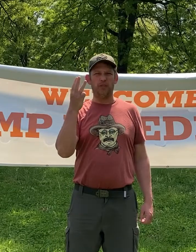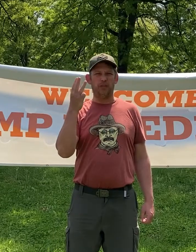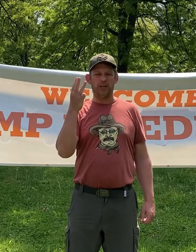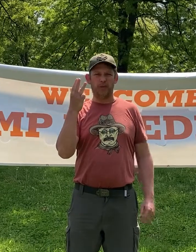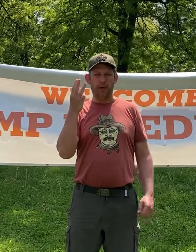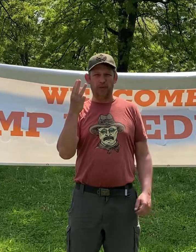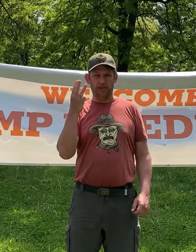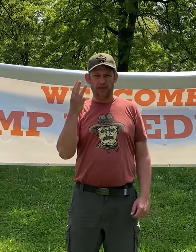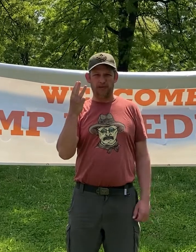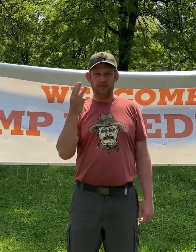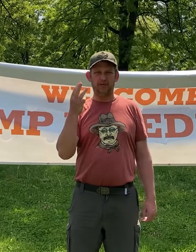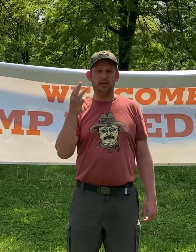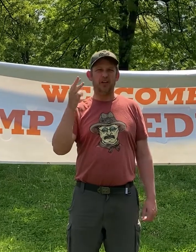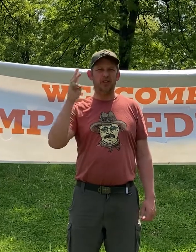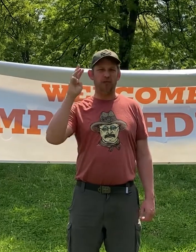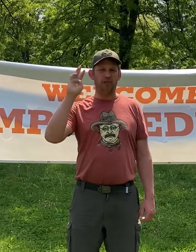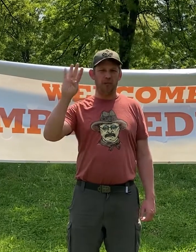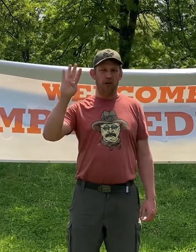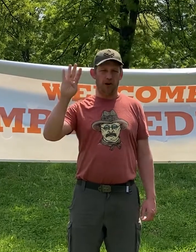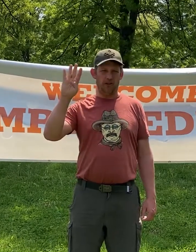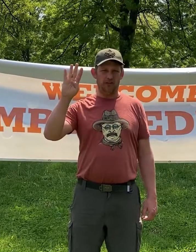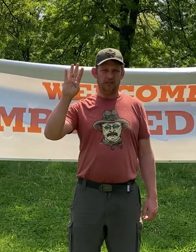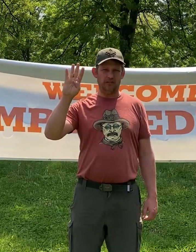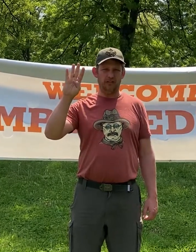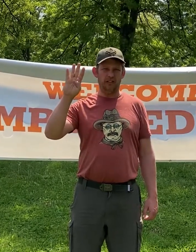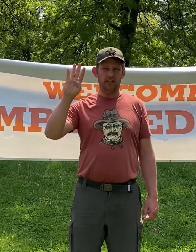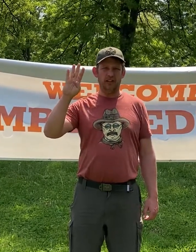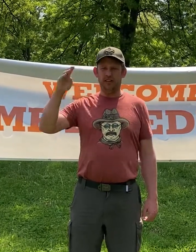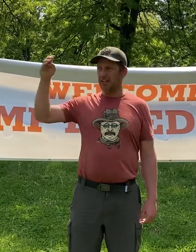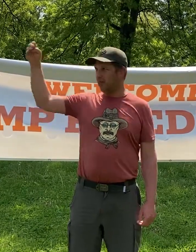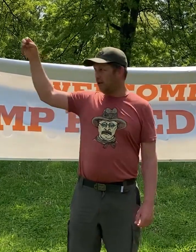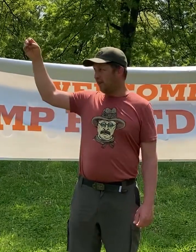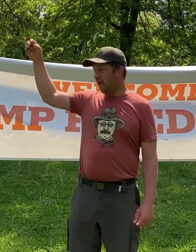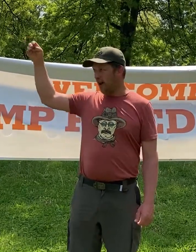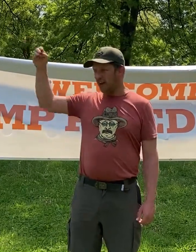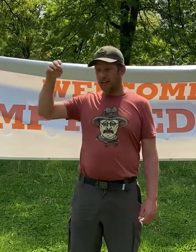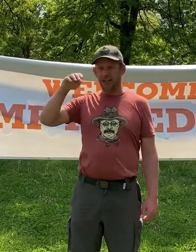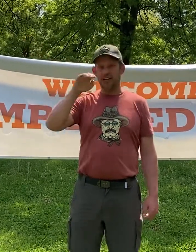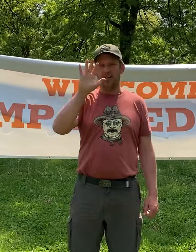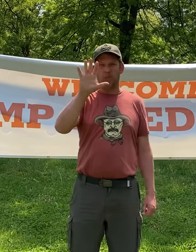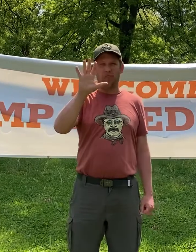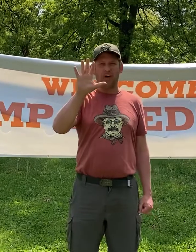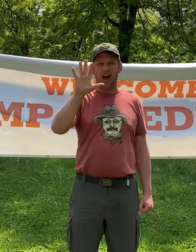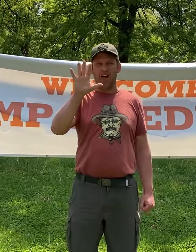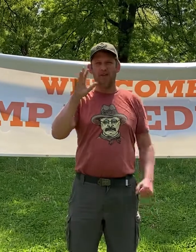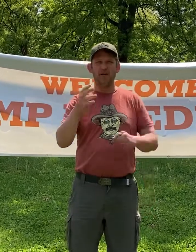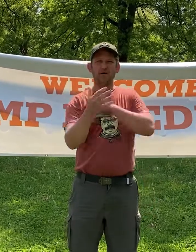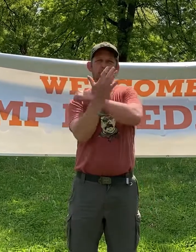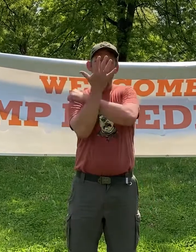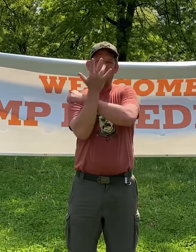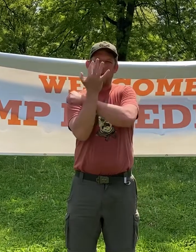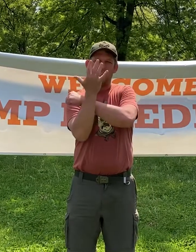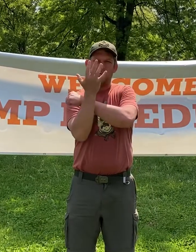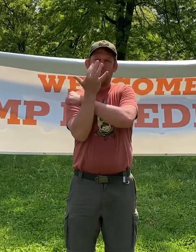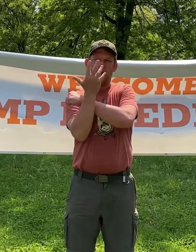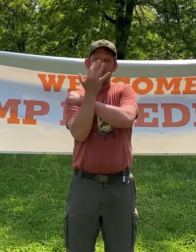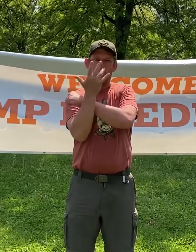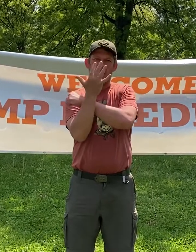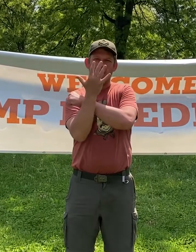of waste properly. Number four, leave what you find. Number five, minimize campfire impacts.